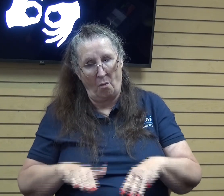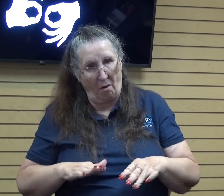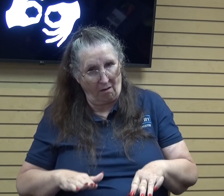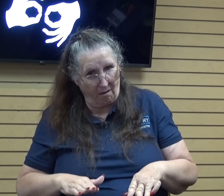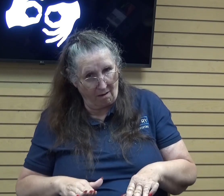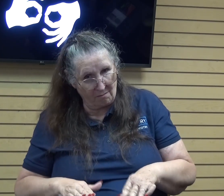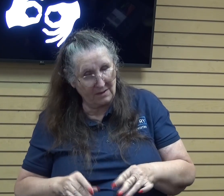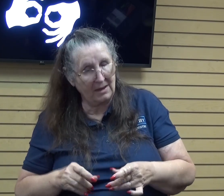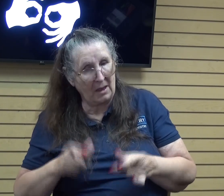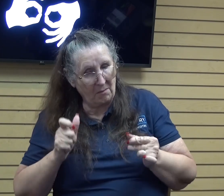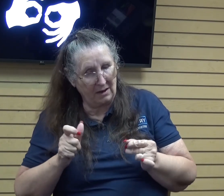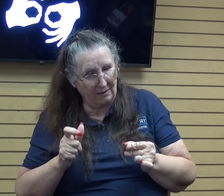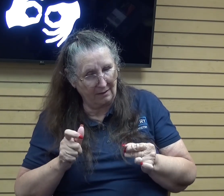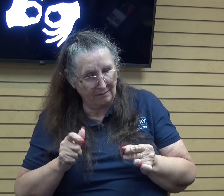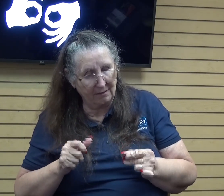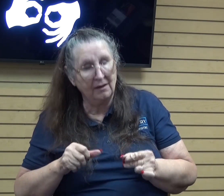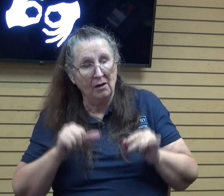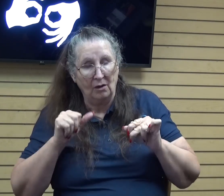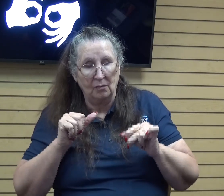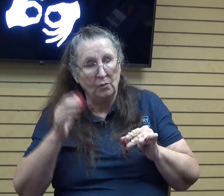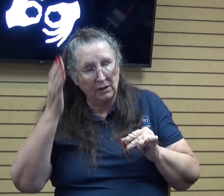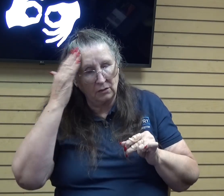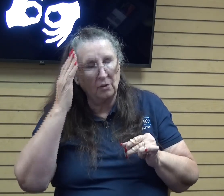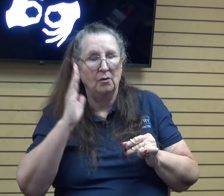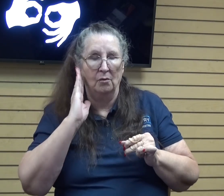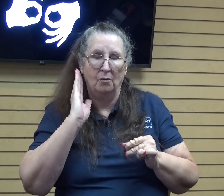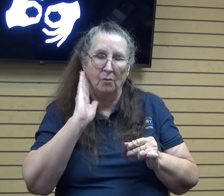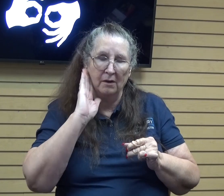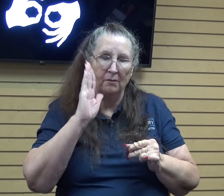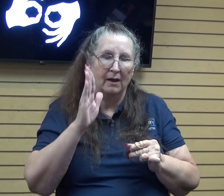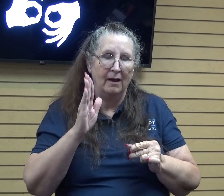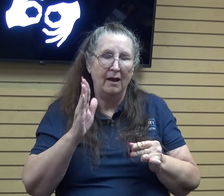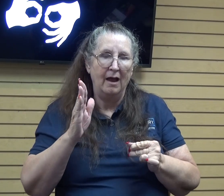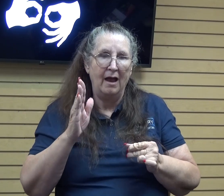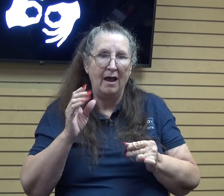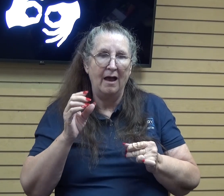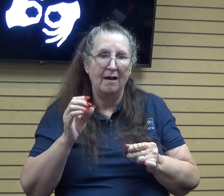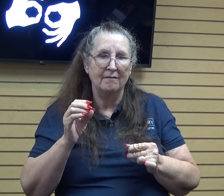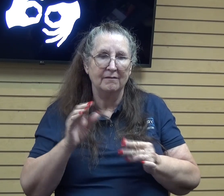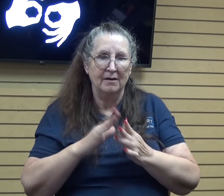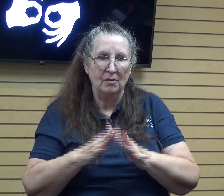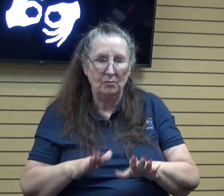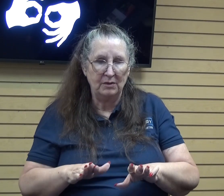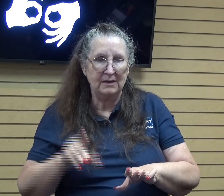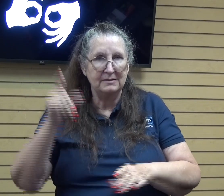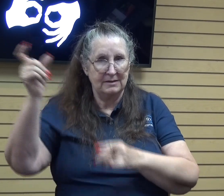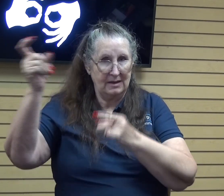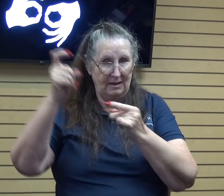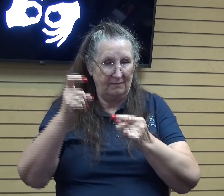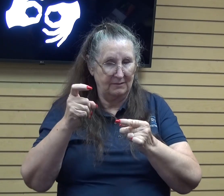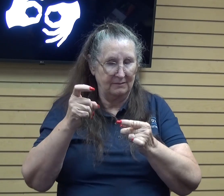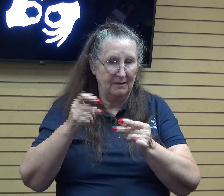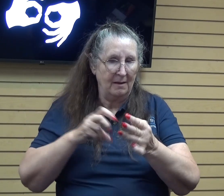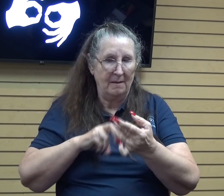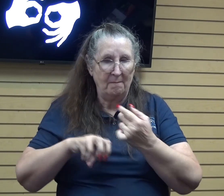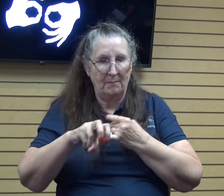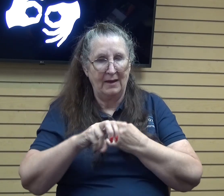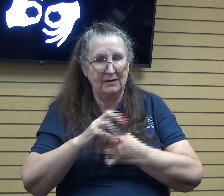right we we do know we do have the promise of the peace that he give us that surpasses all understandings that we can